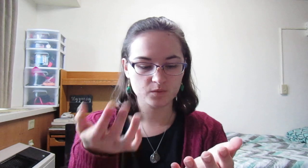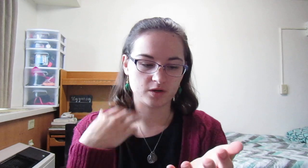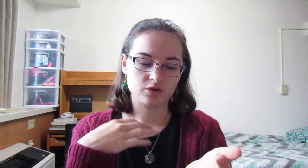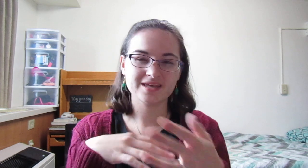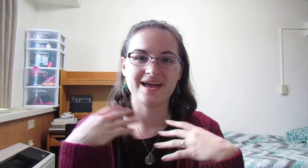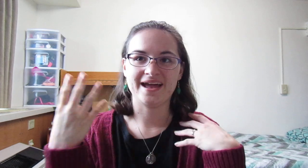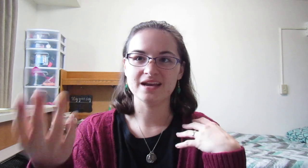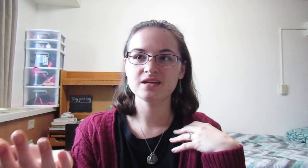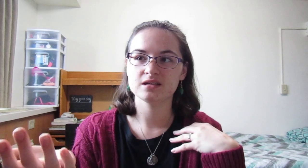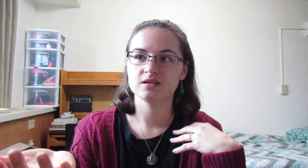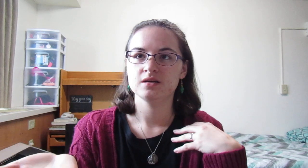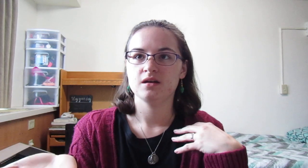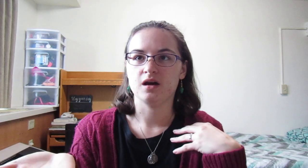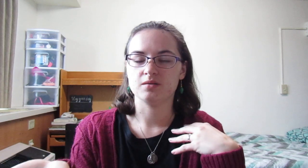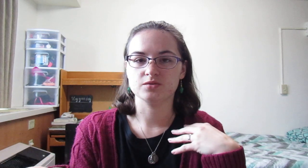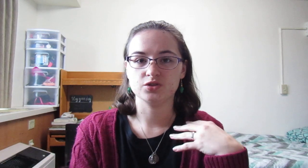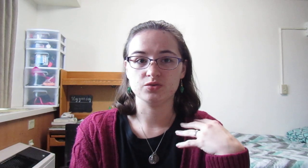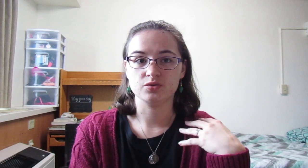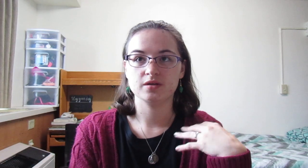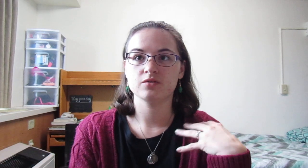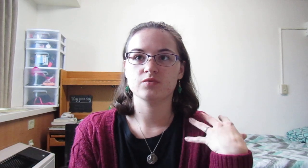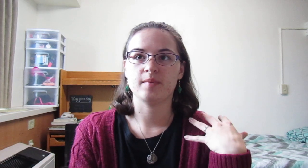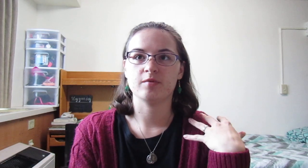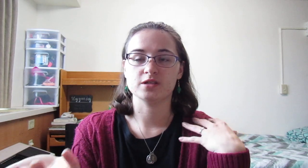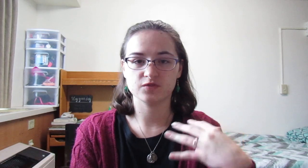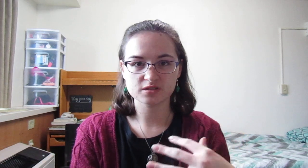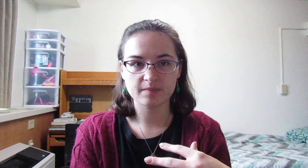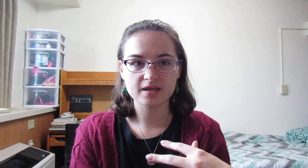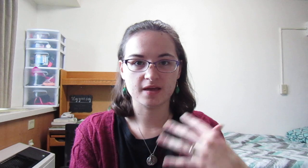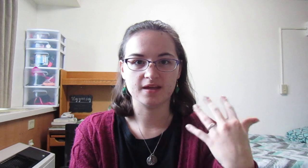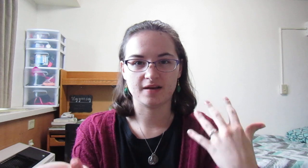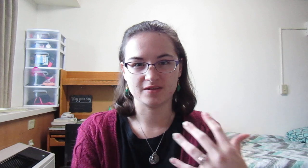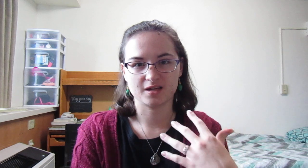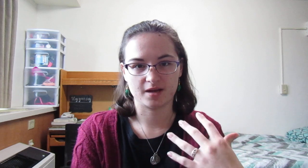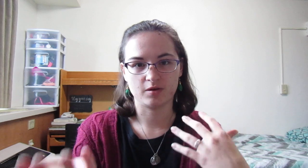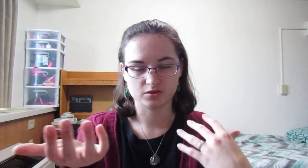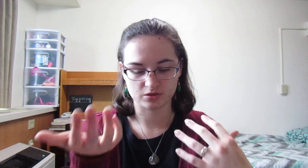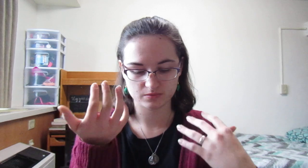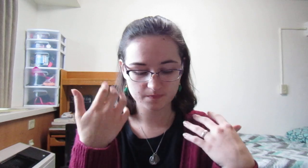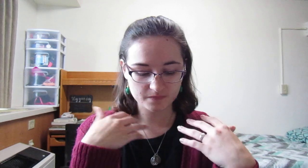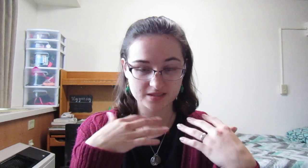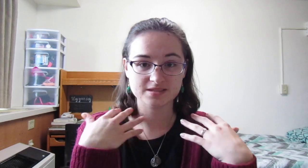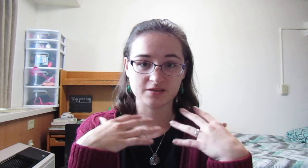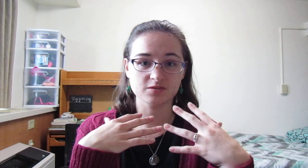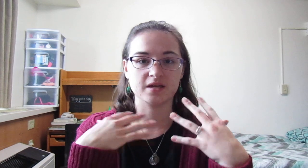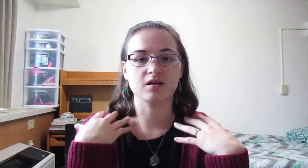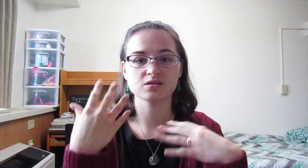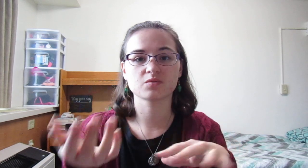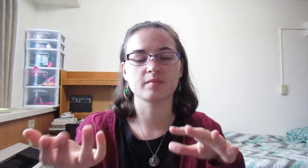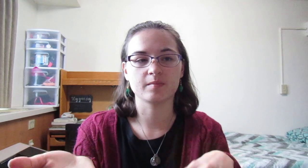we are looking ahead, um, to remember his first coming, and then at that time also, excuse me, also remember